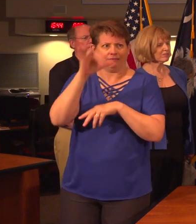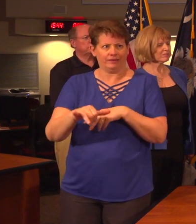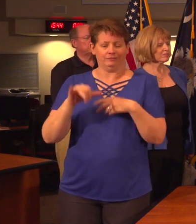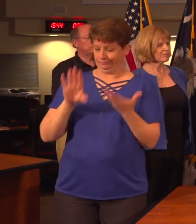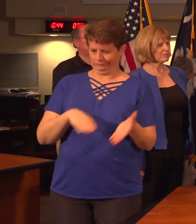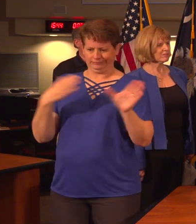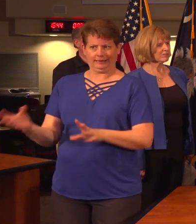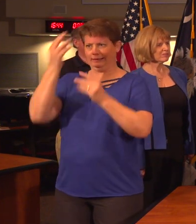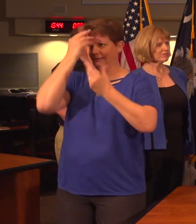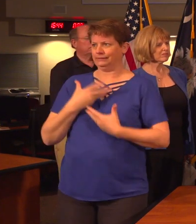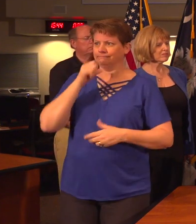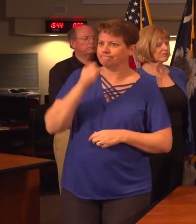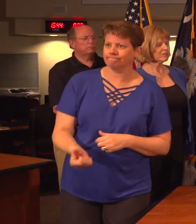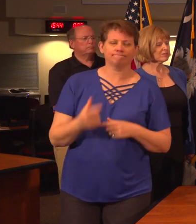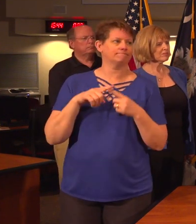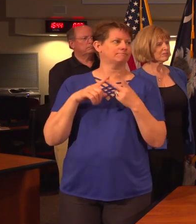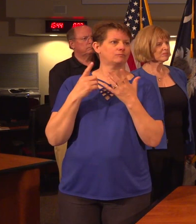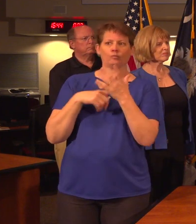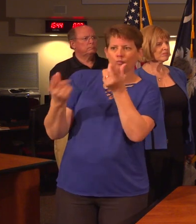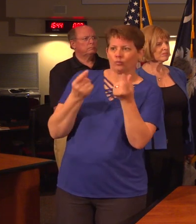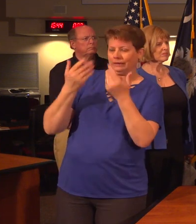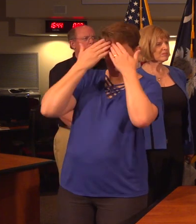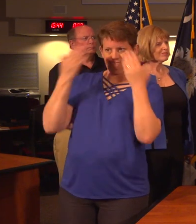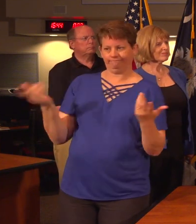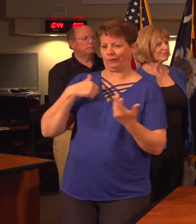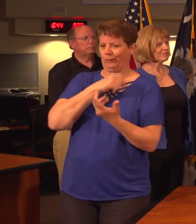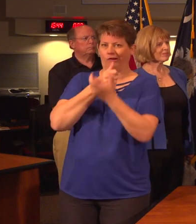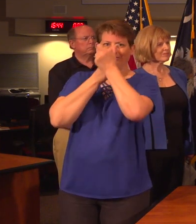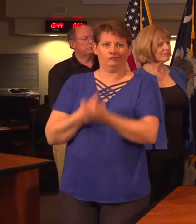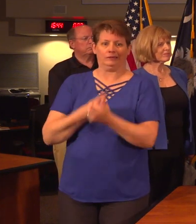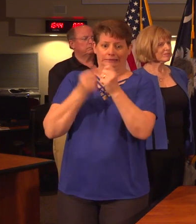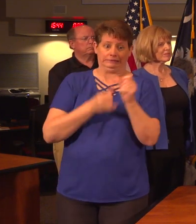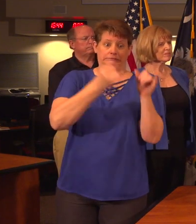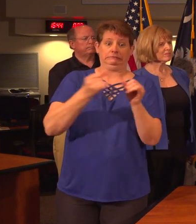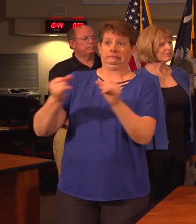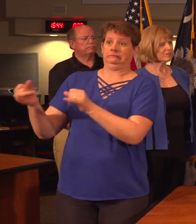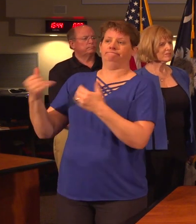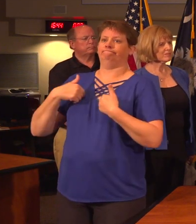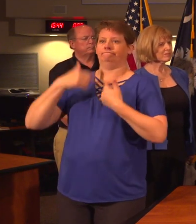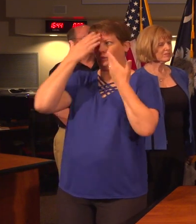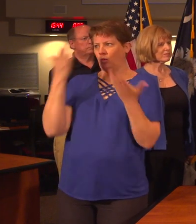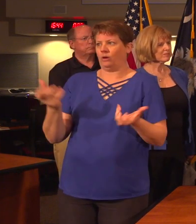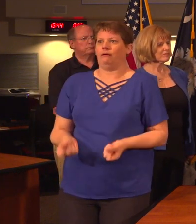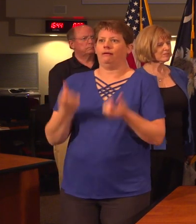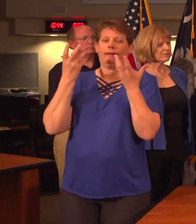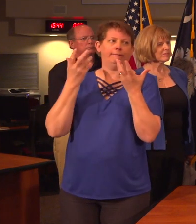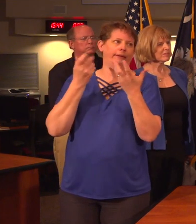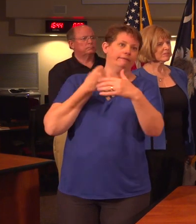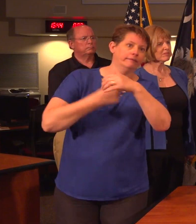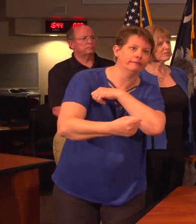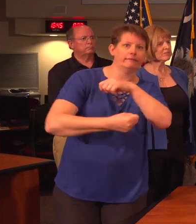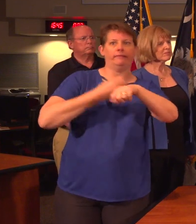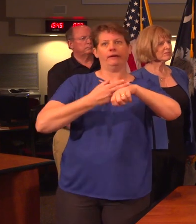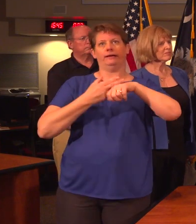reportable. Their remaining status, so we don't follow the course of each individual. We'll not know how many end up being